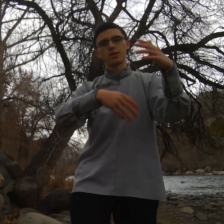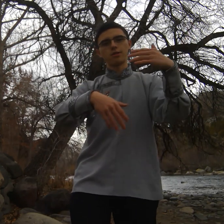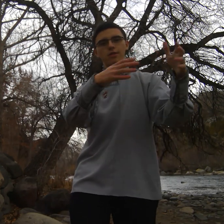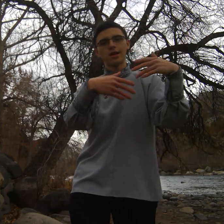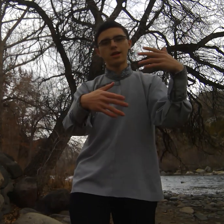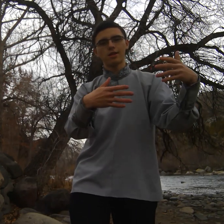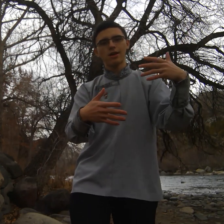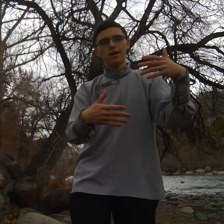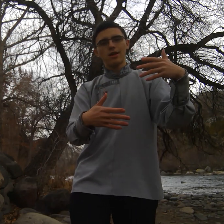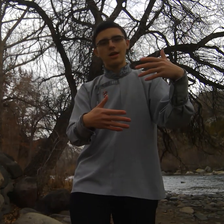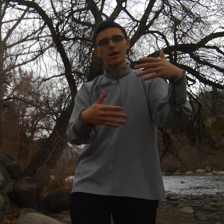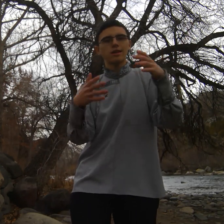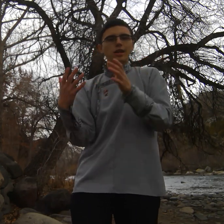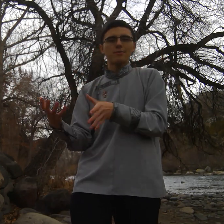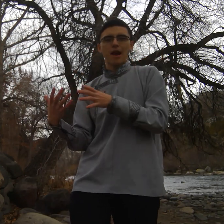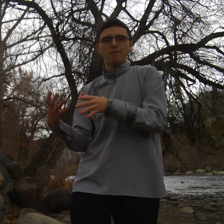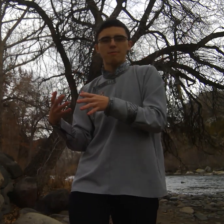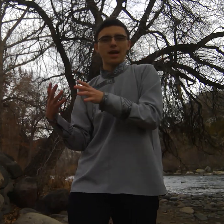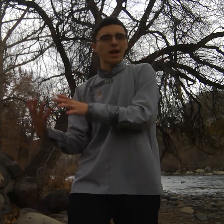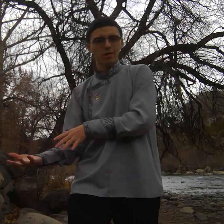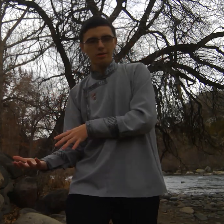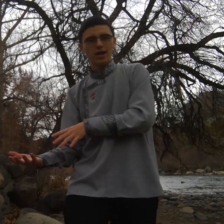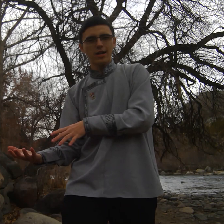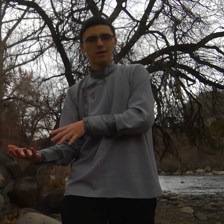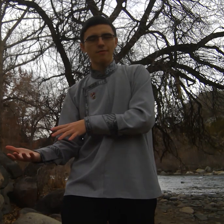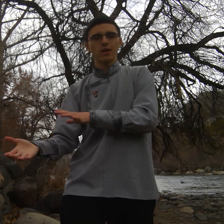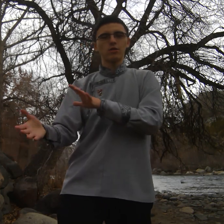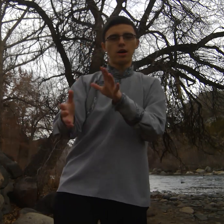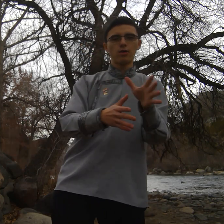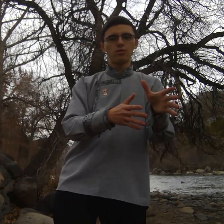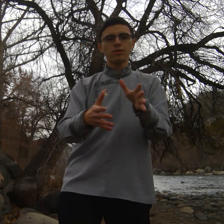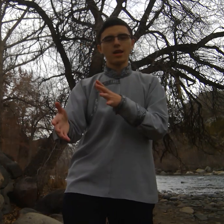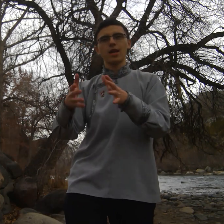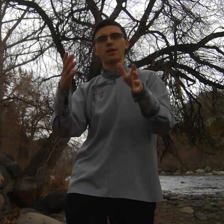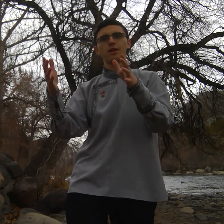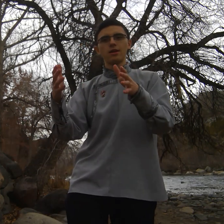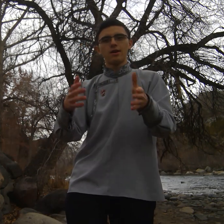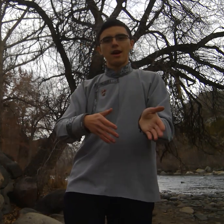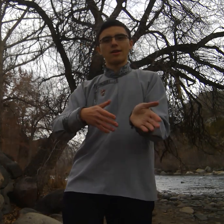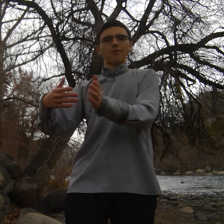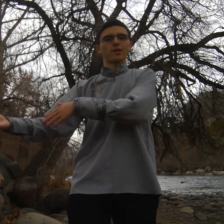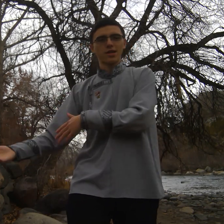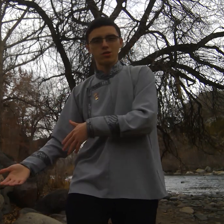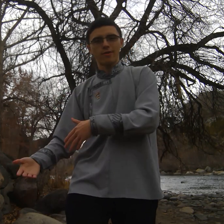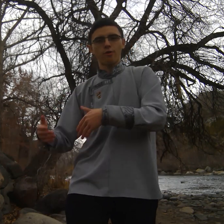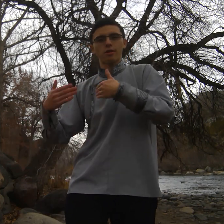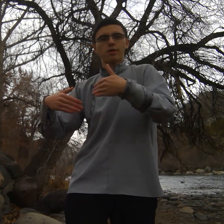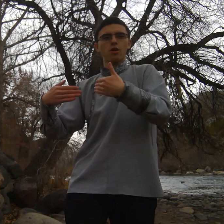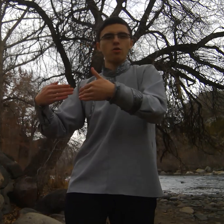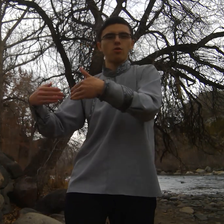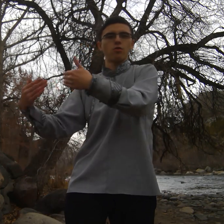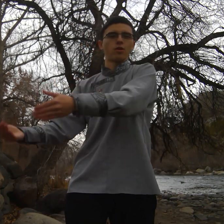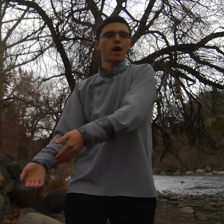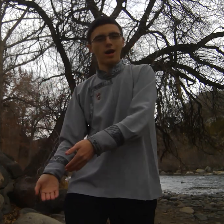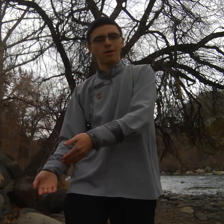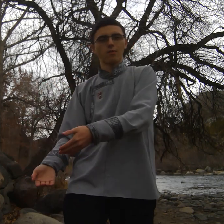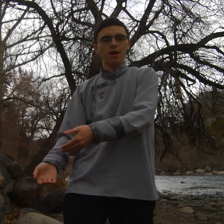to new cities it can sometimes be isolating living alone in a different country for so long where